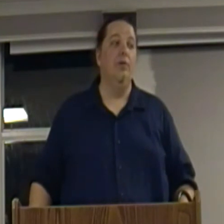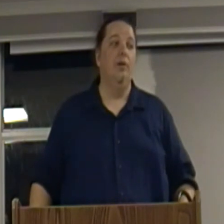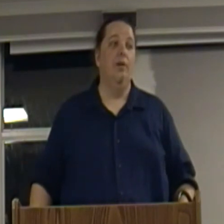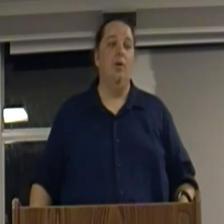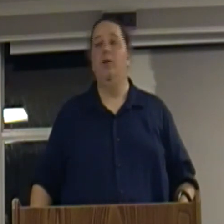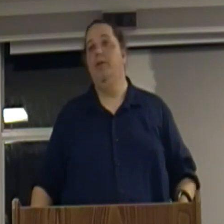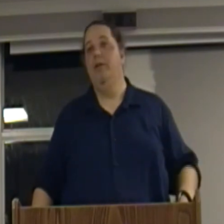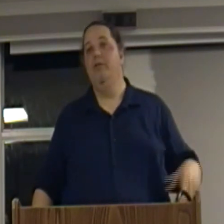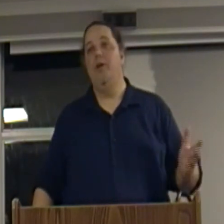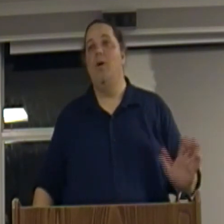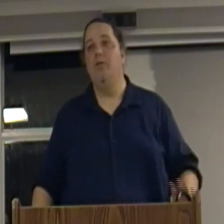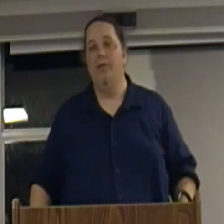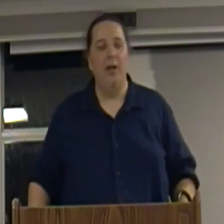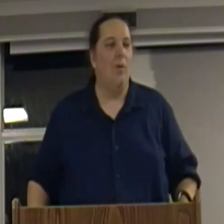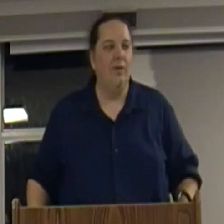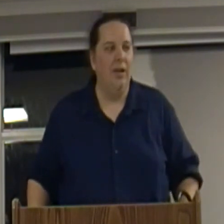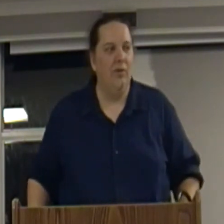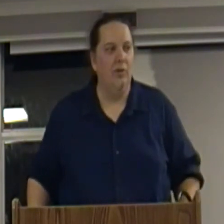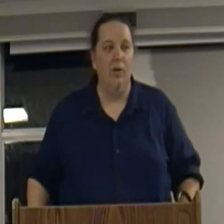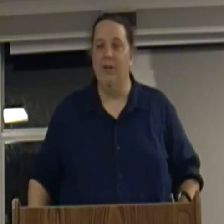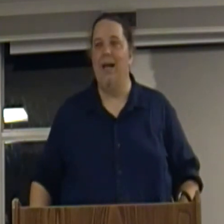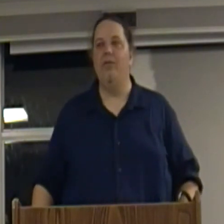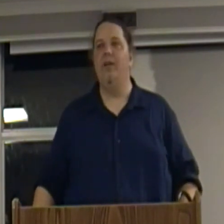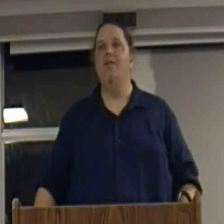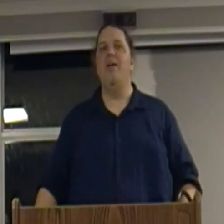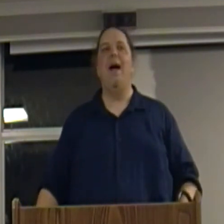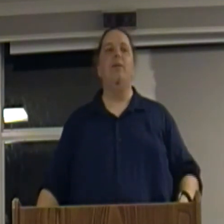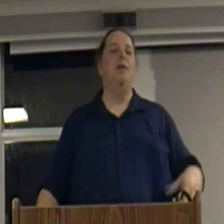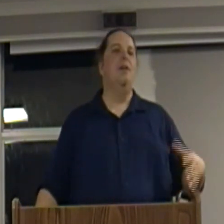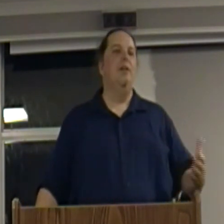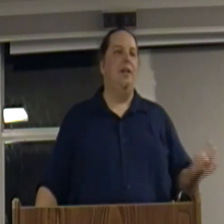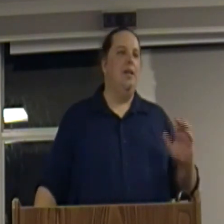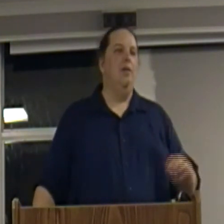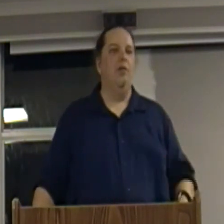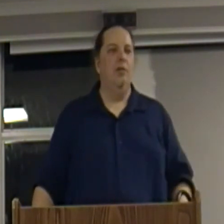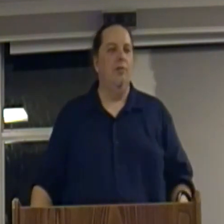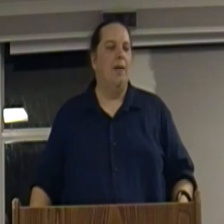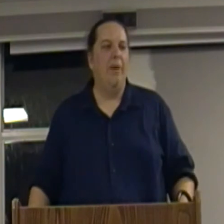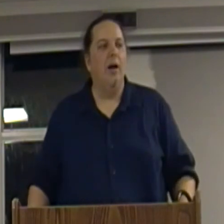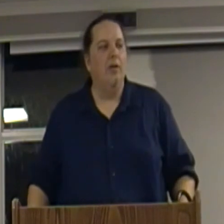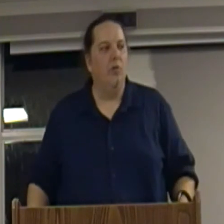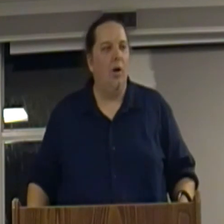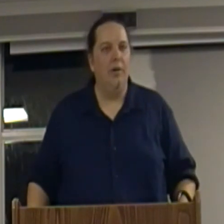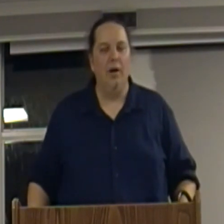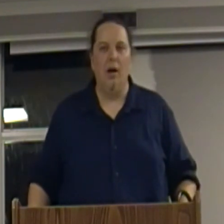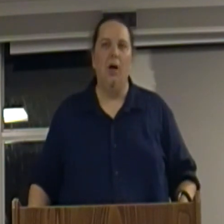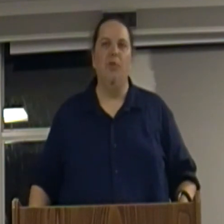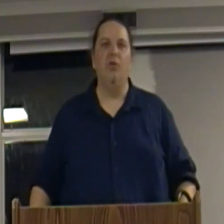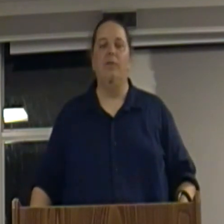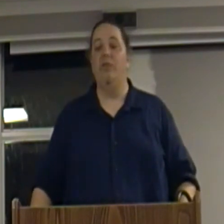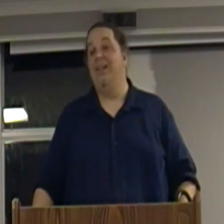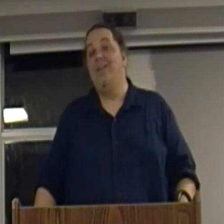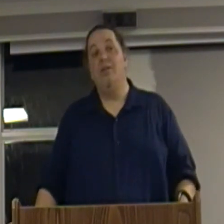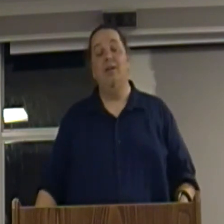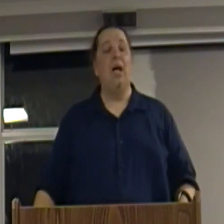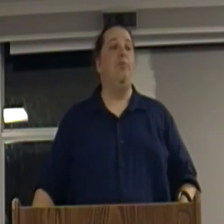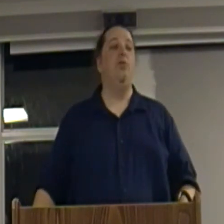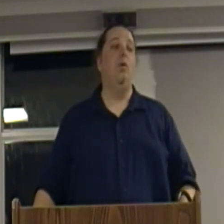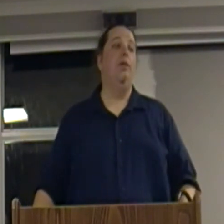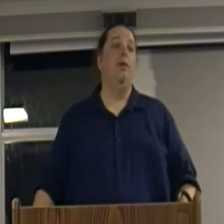they don't slaves in control the last thing that kings and barons want are armed serfs the last thing that capitalists want